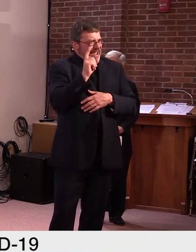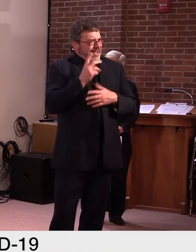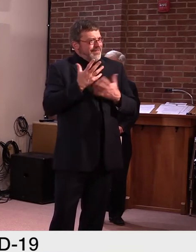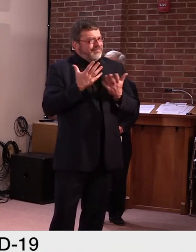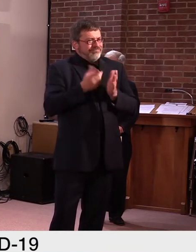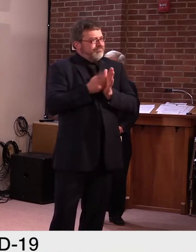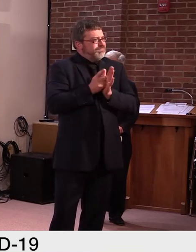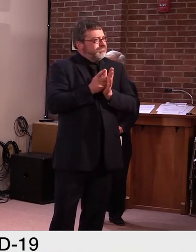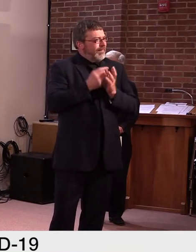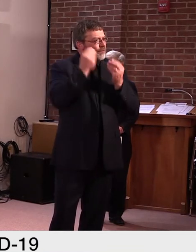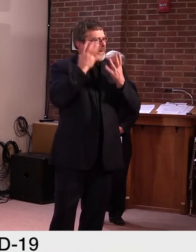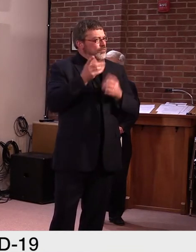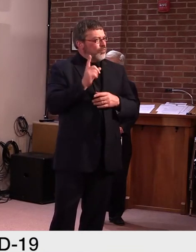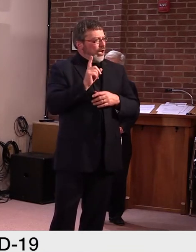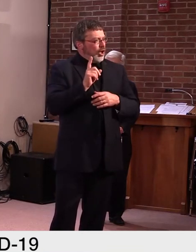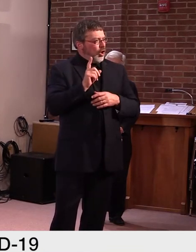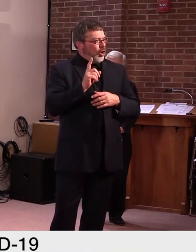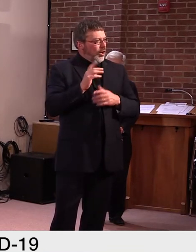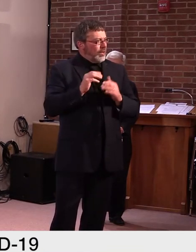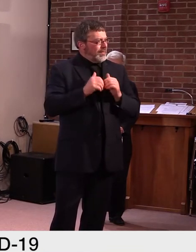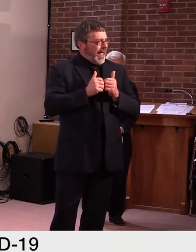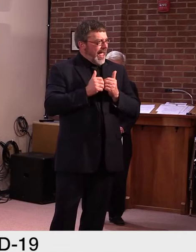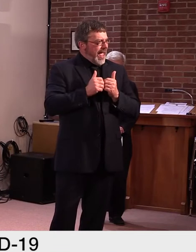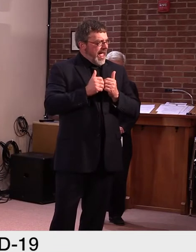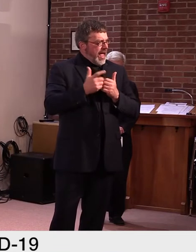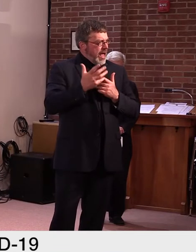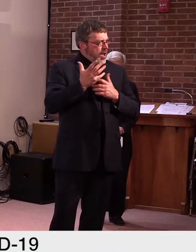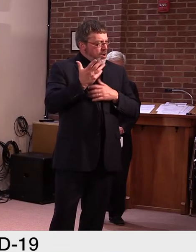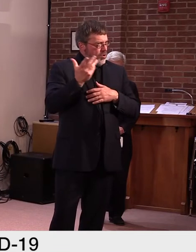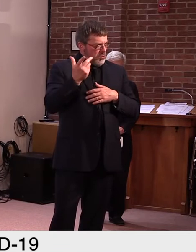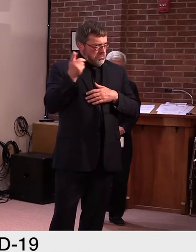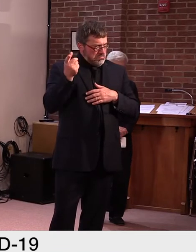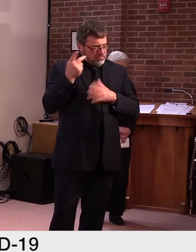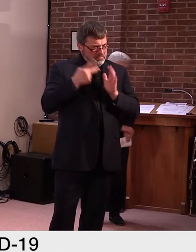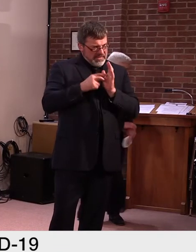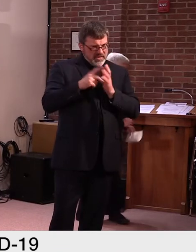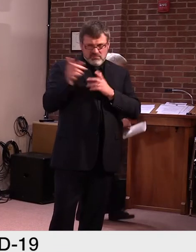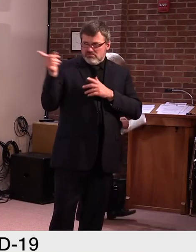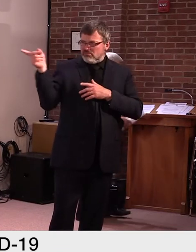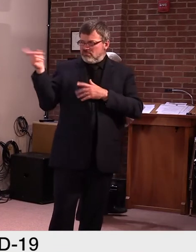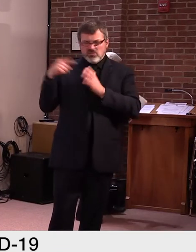only three cases that we know of at this point in time. Okay. Thank you.